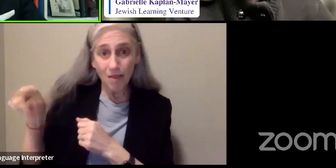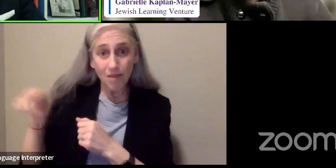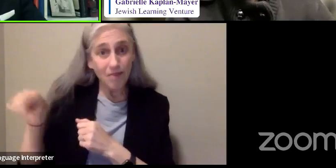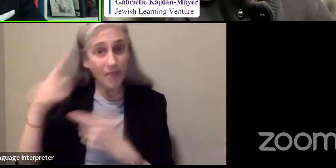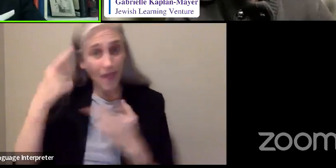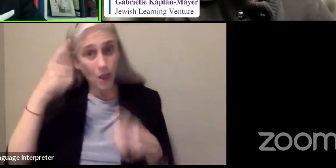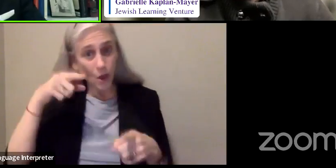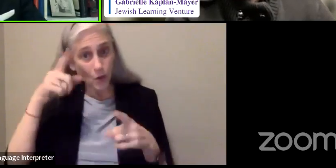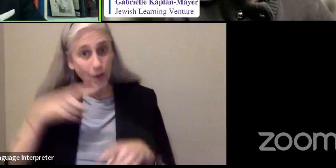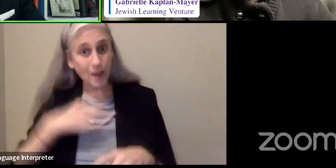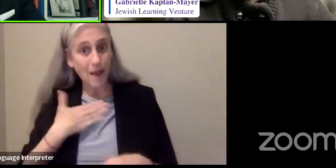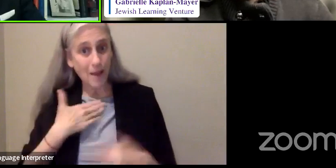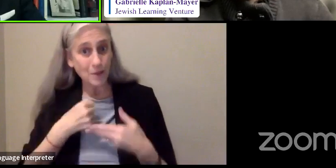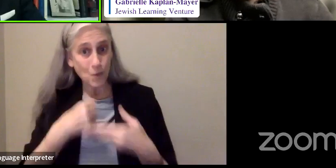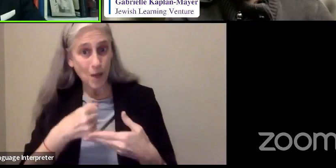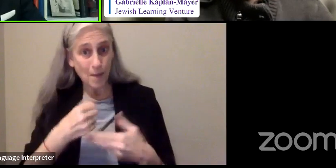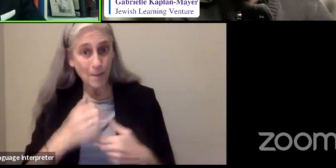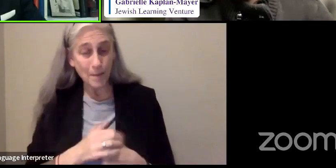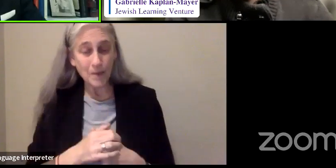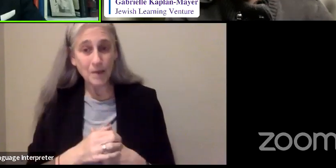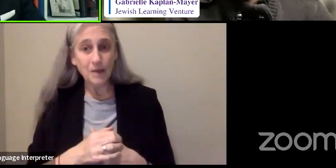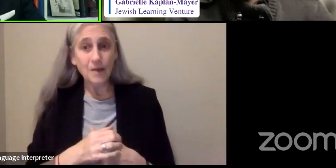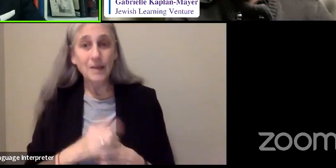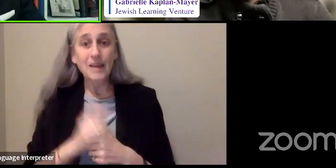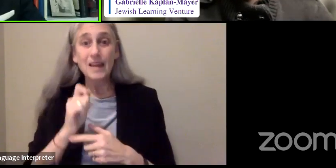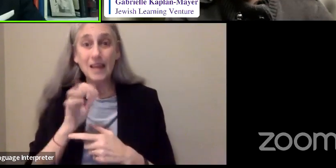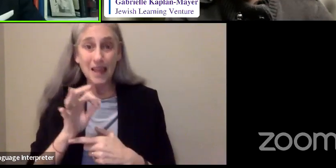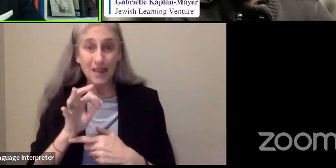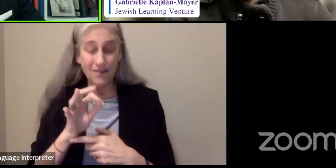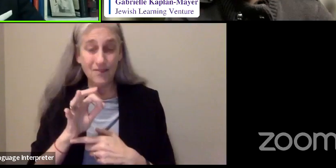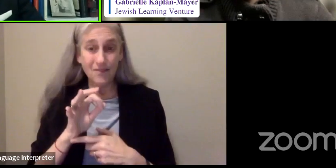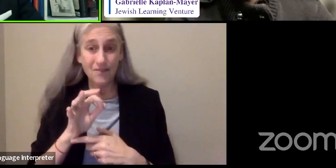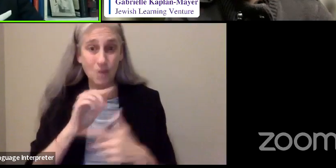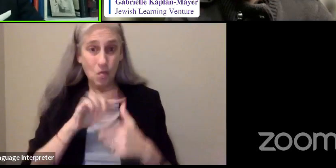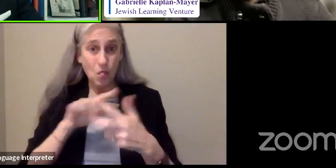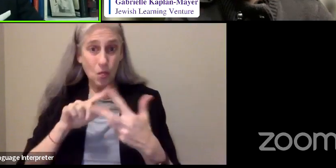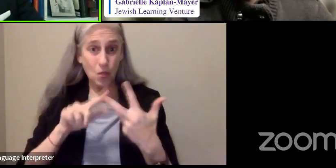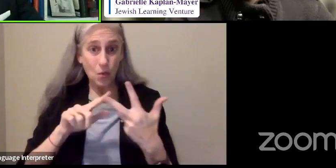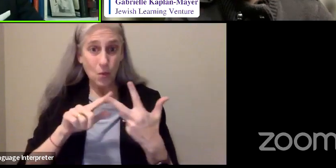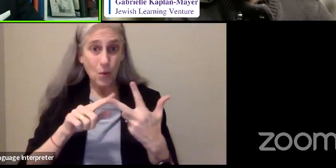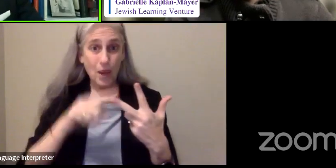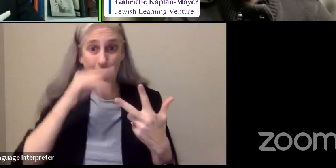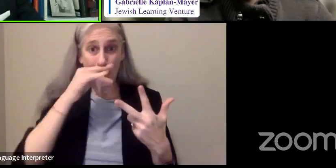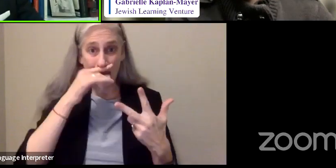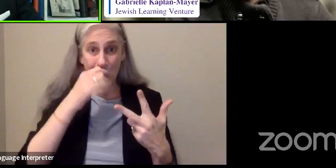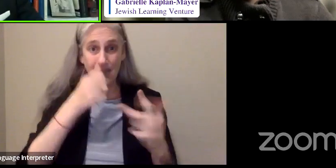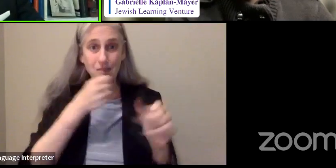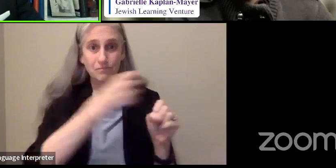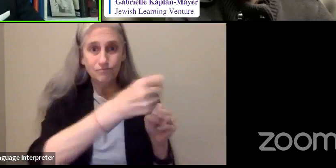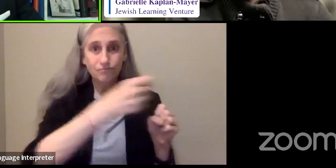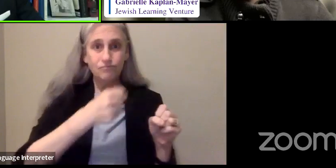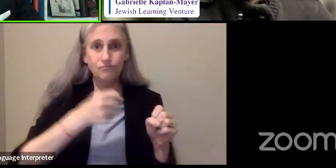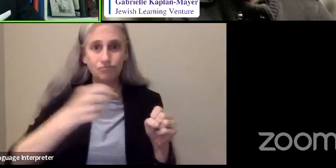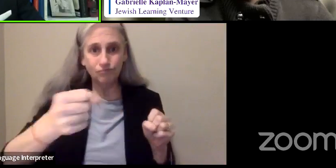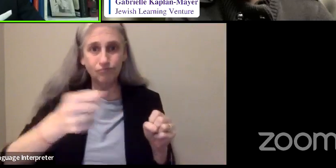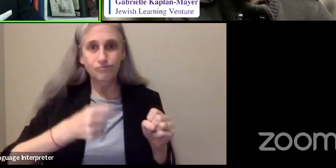happy to help out so long as she put her three children into three separate orphanages.